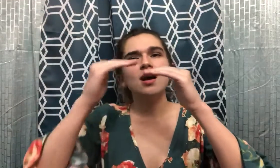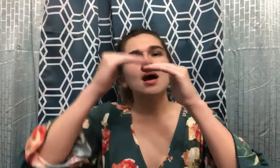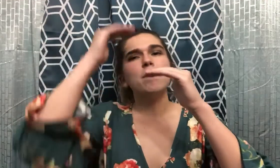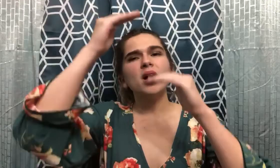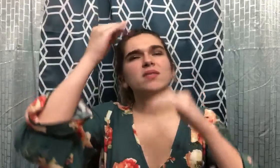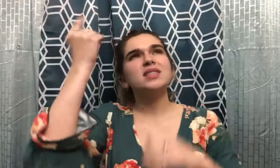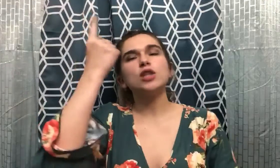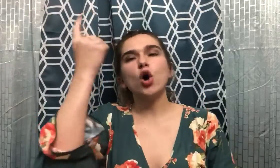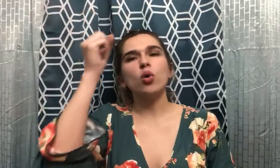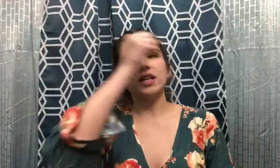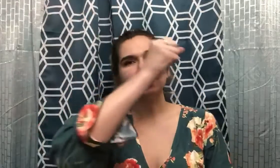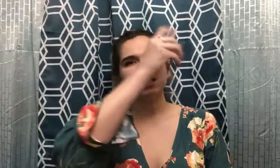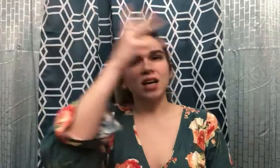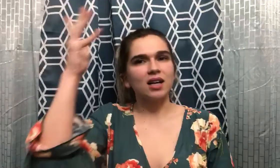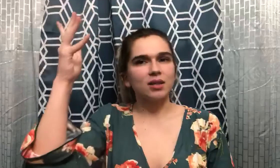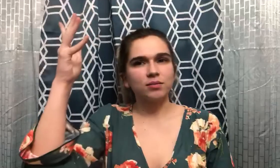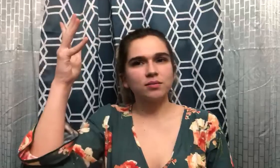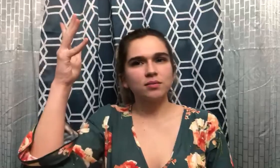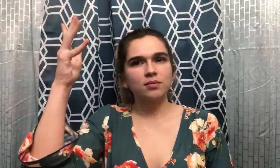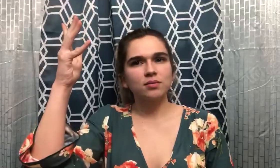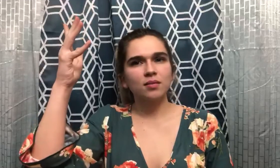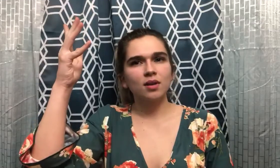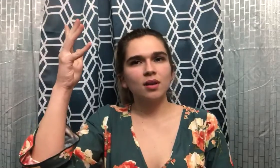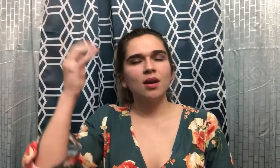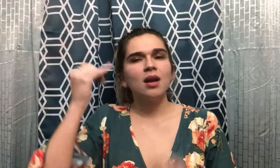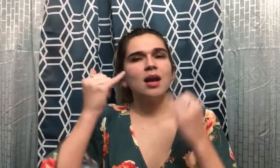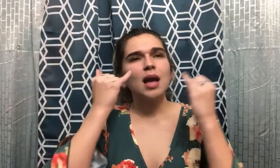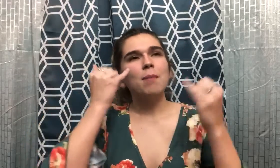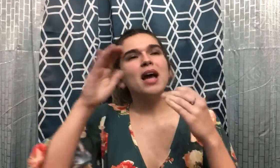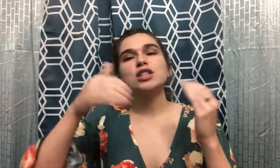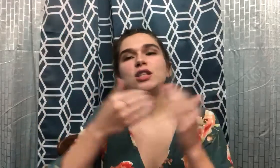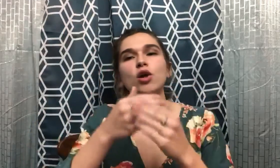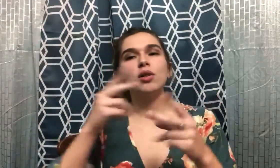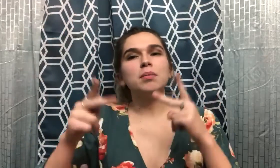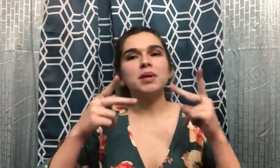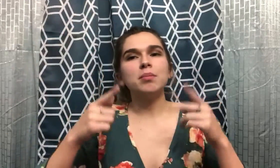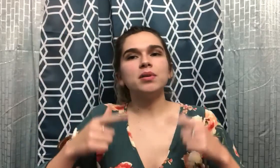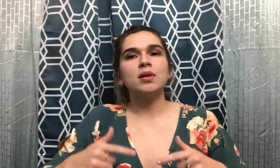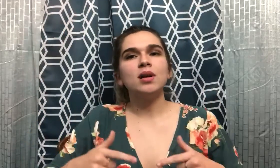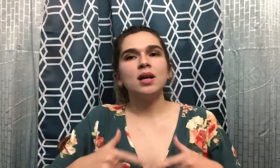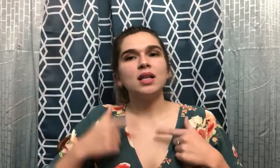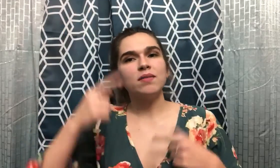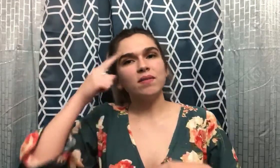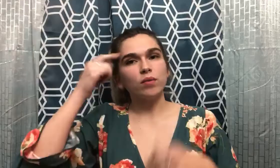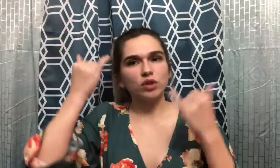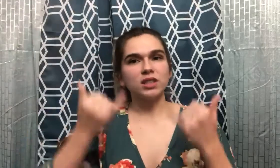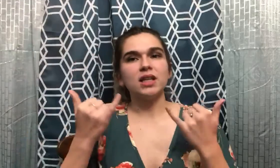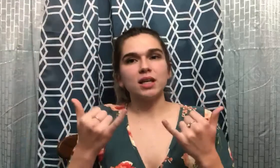Above us only a sky. Imagine all the people living for today.